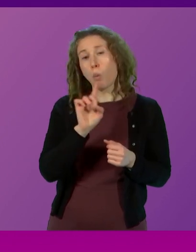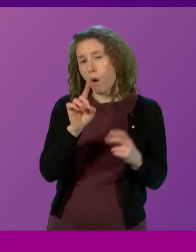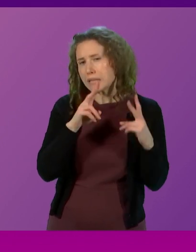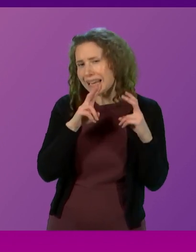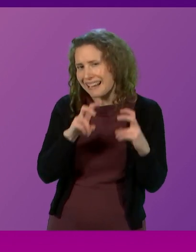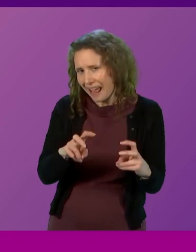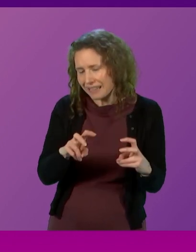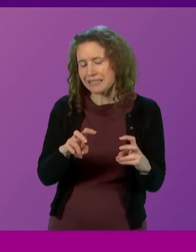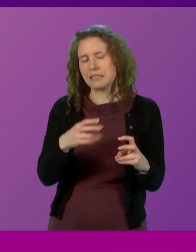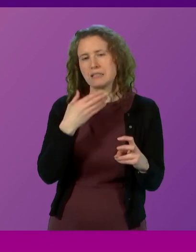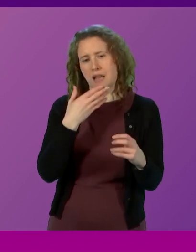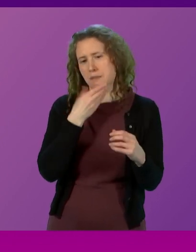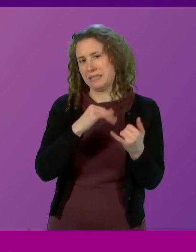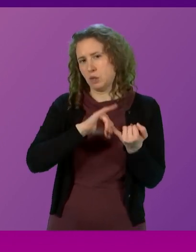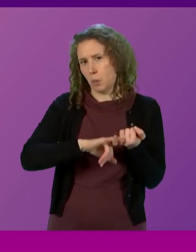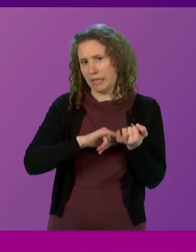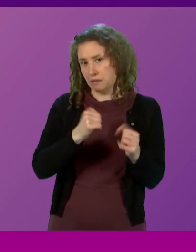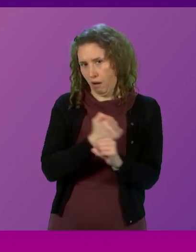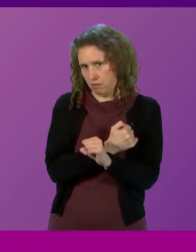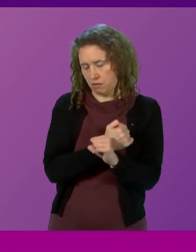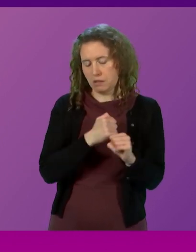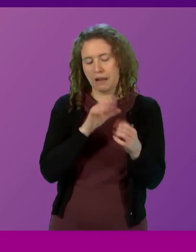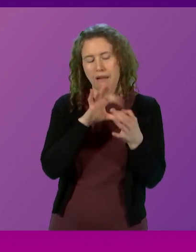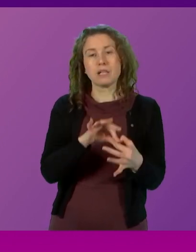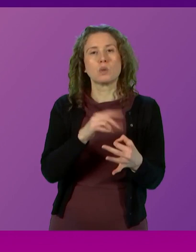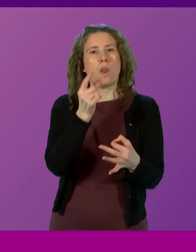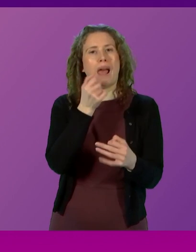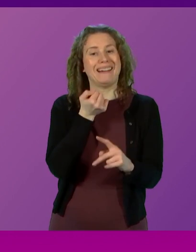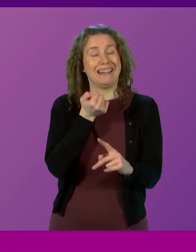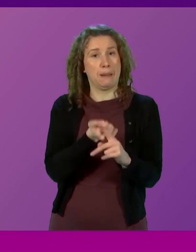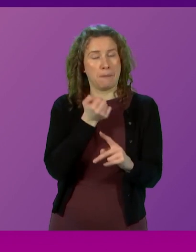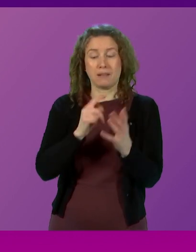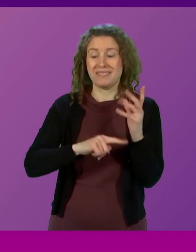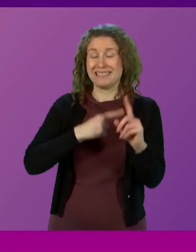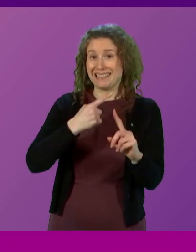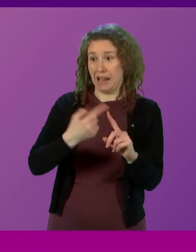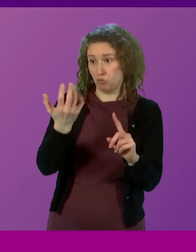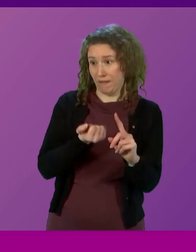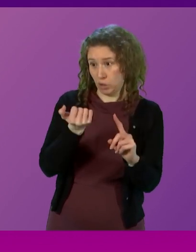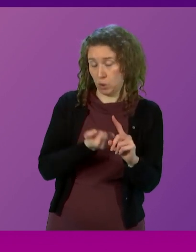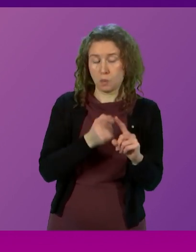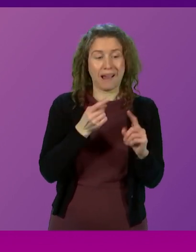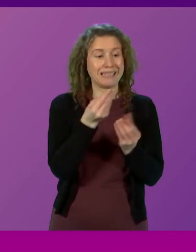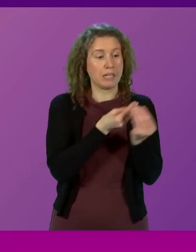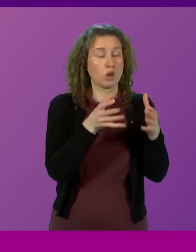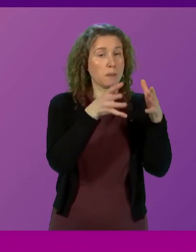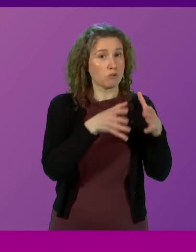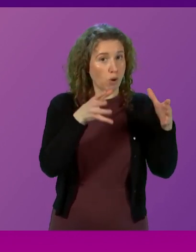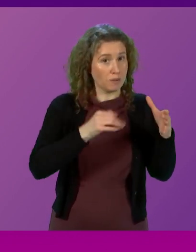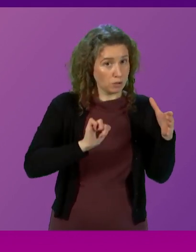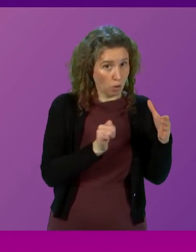has Mr Swinney undertaken about the likely impact on tax revenues and on economic growth in Scotland